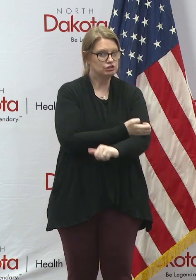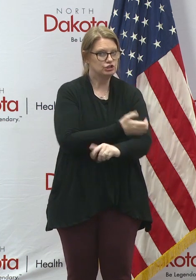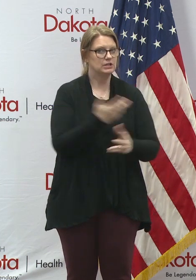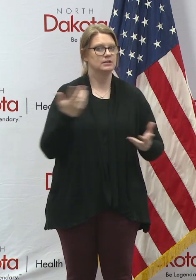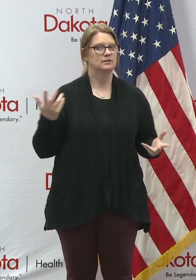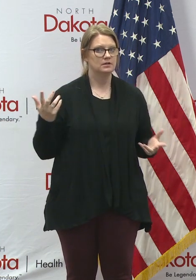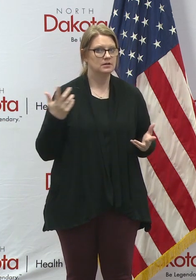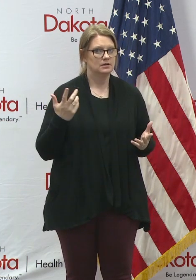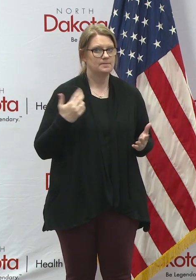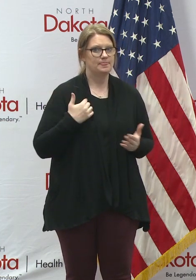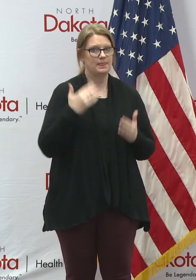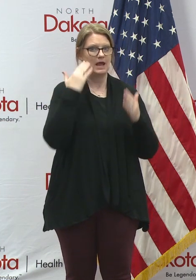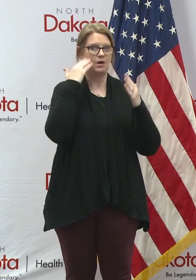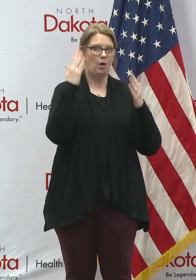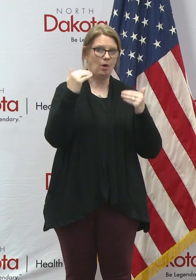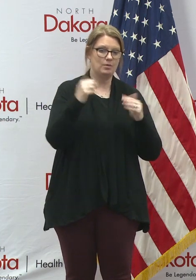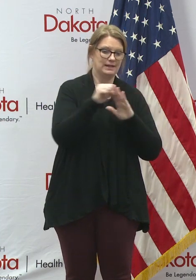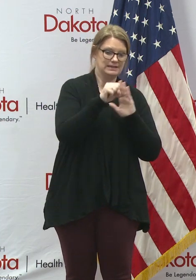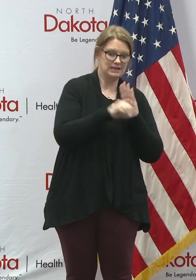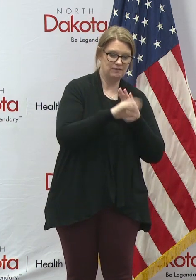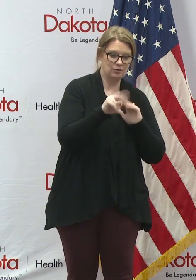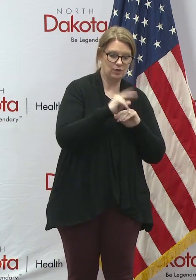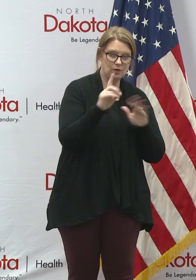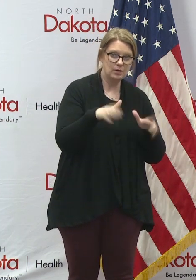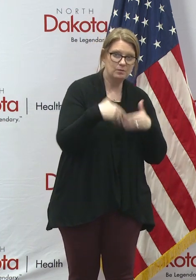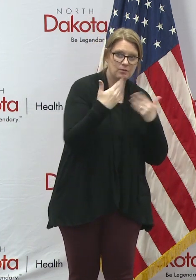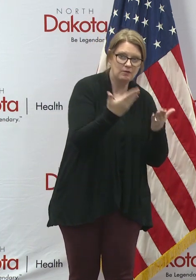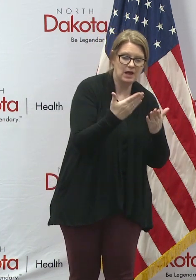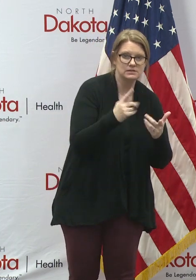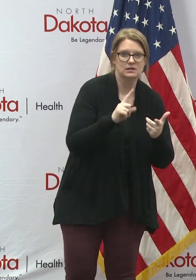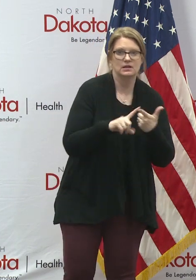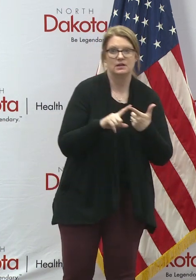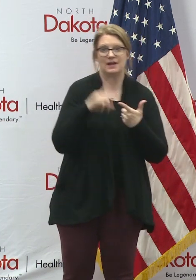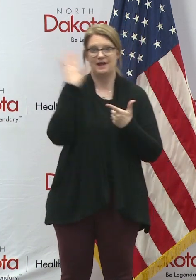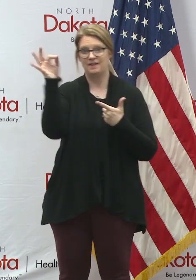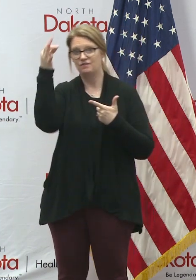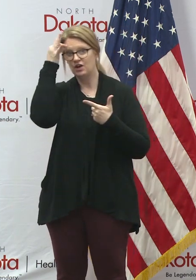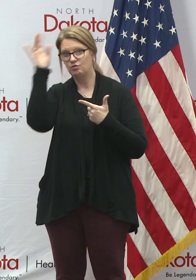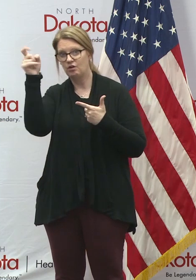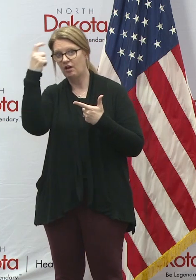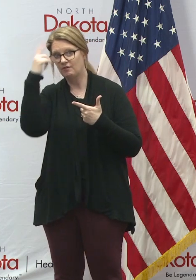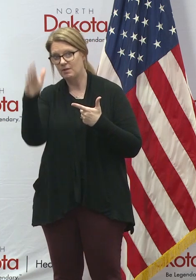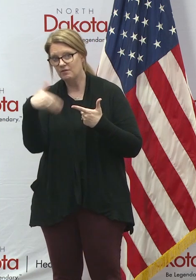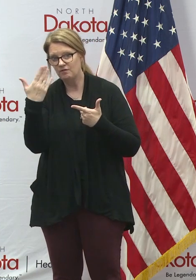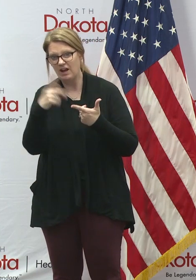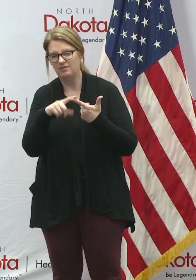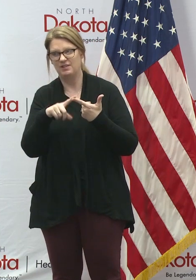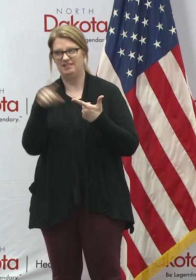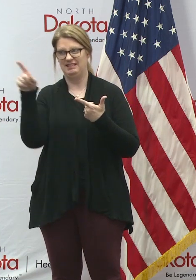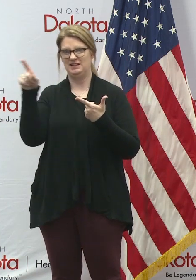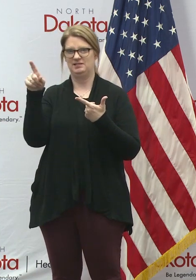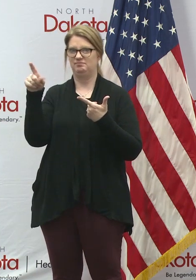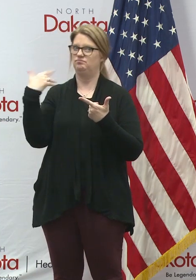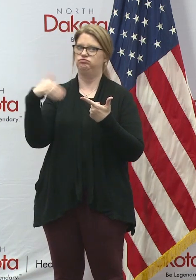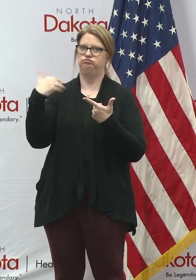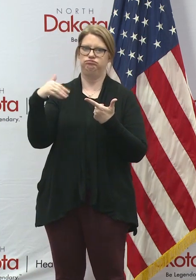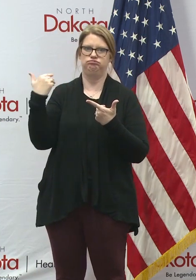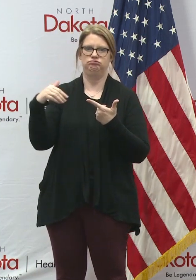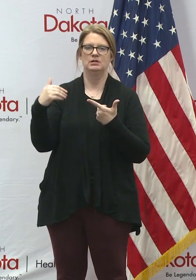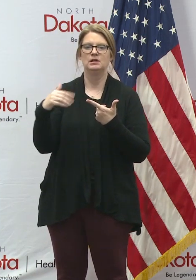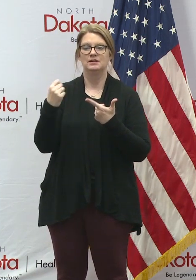And we hope that between what the state of North Dakota does and what the federal government is doing with this unprecedented amount of